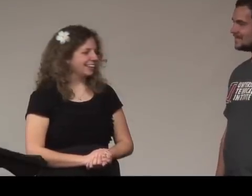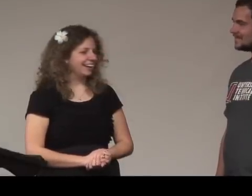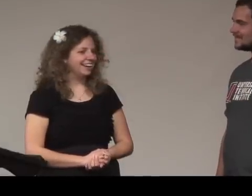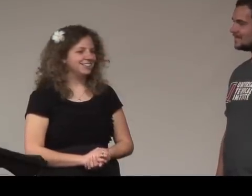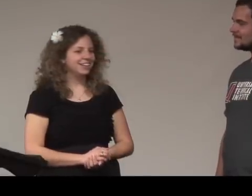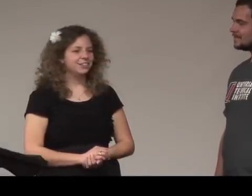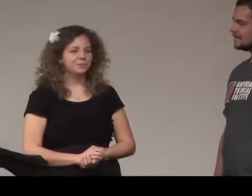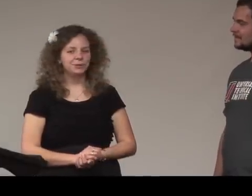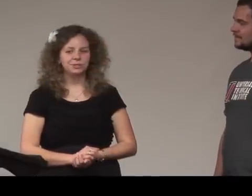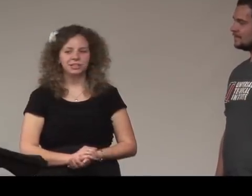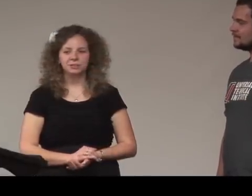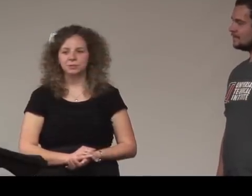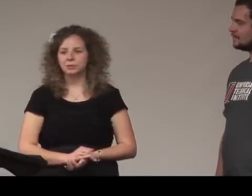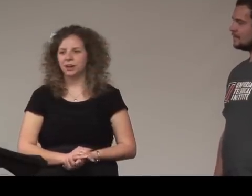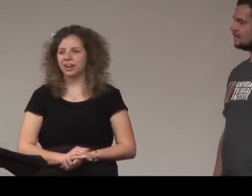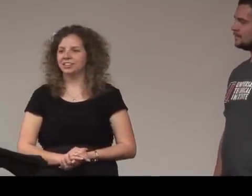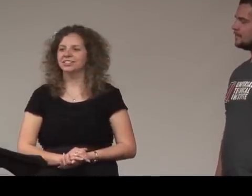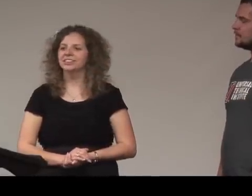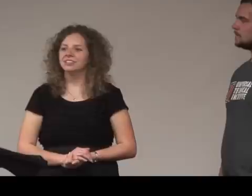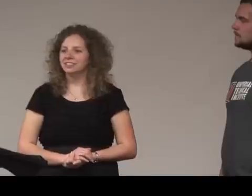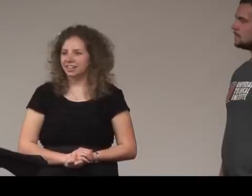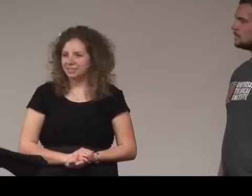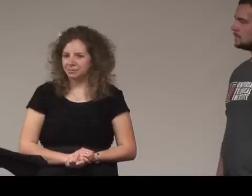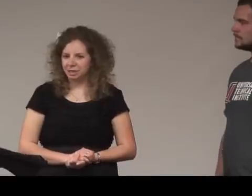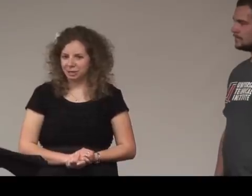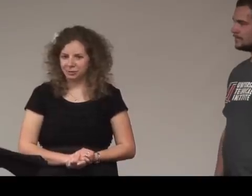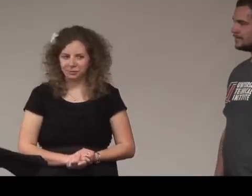okay and then the other person can respond nice to meet you